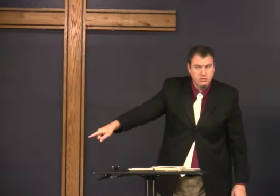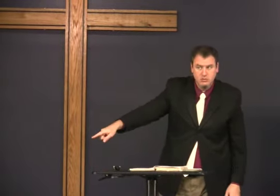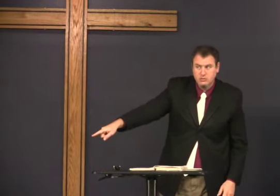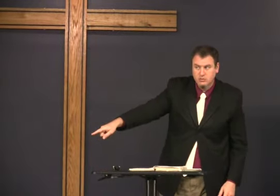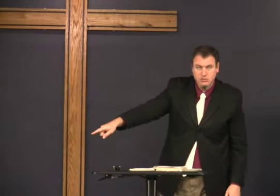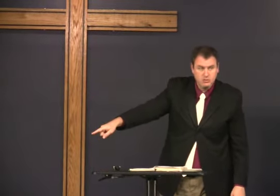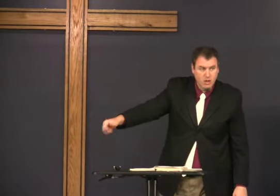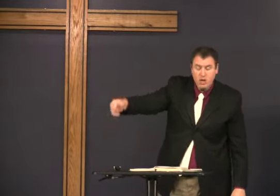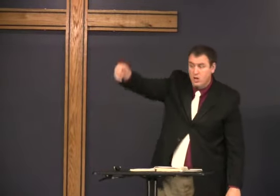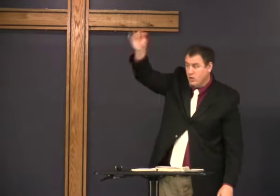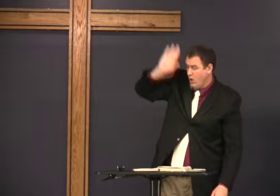God's eyes.